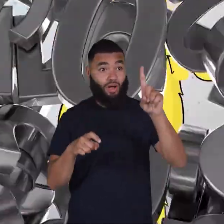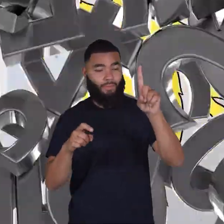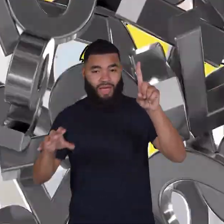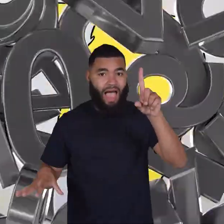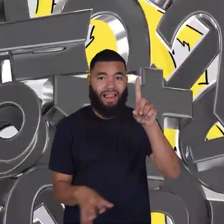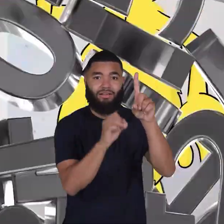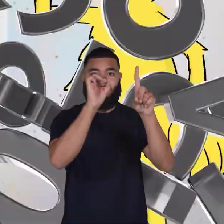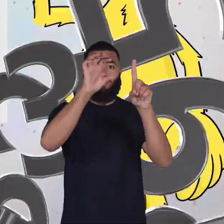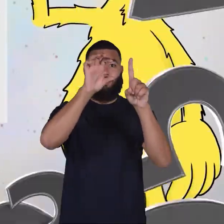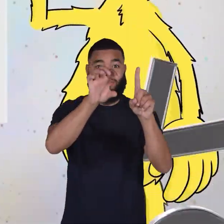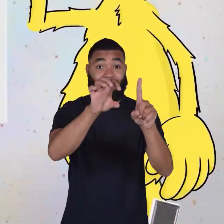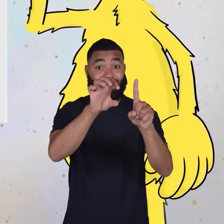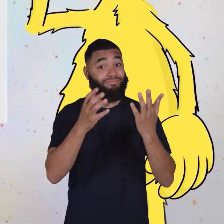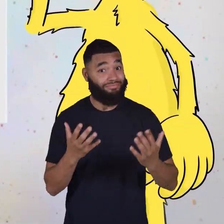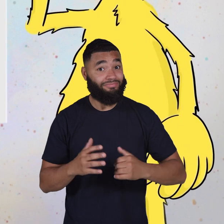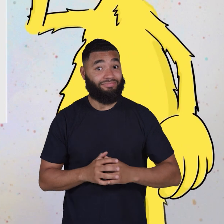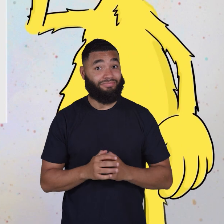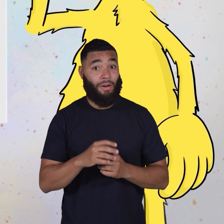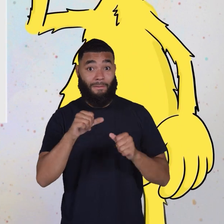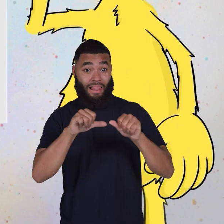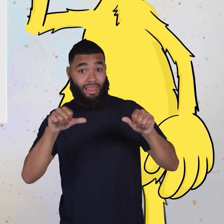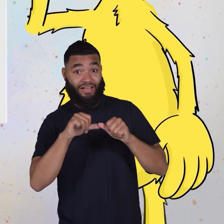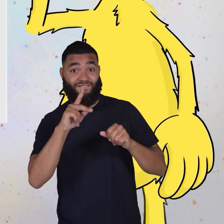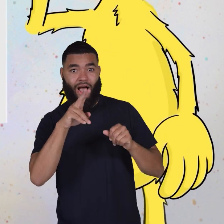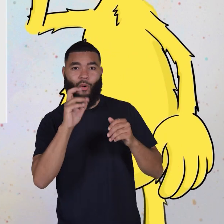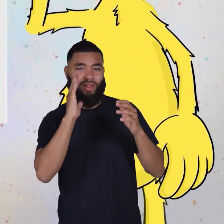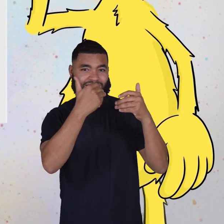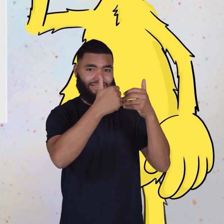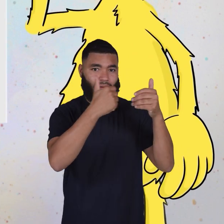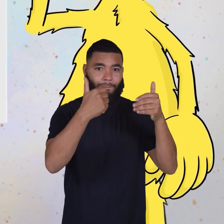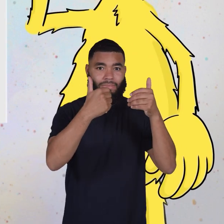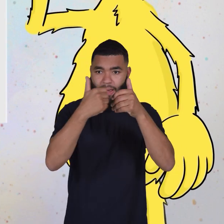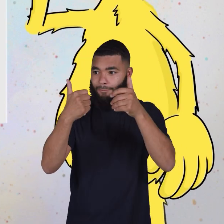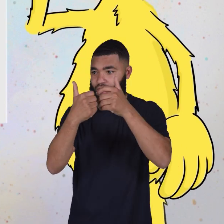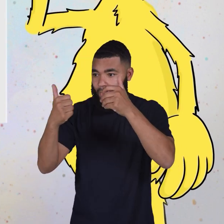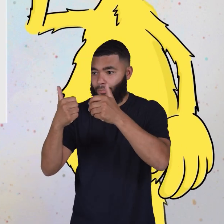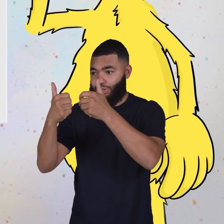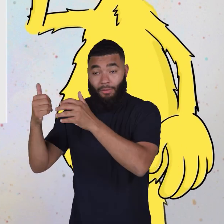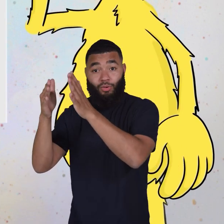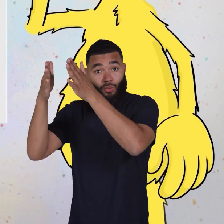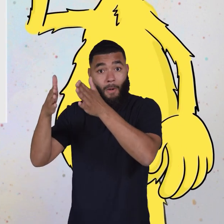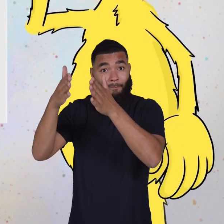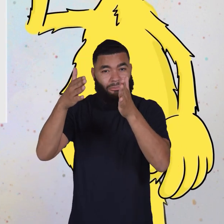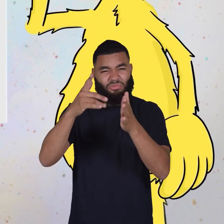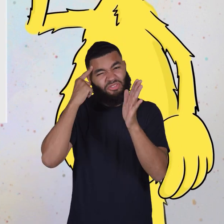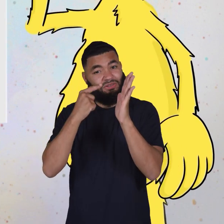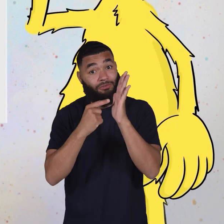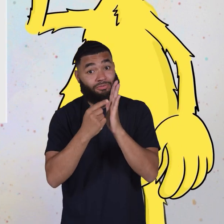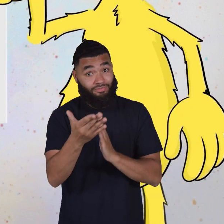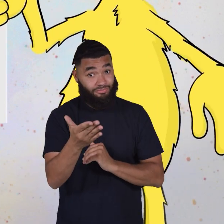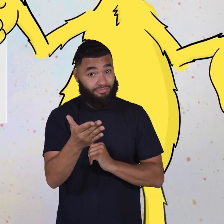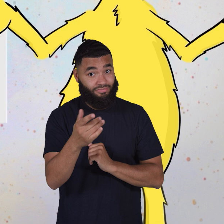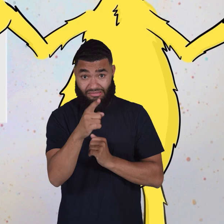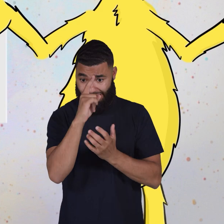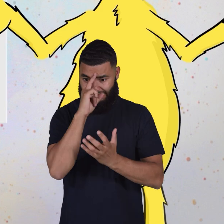numbers, and place value helps us separate these numbers into columns, like this. Confused?